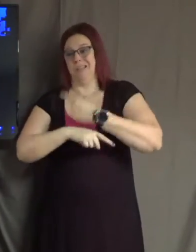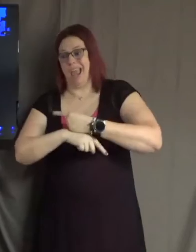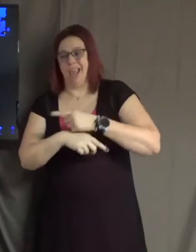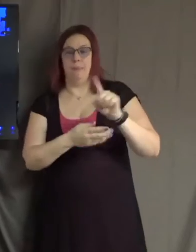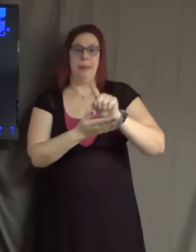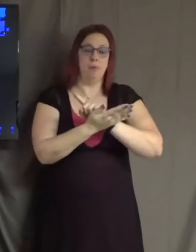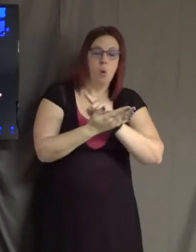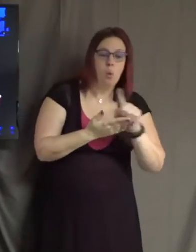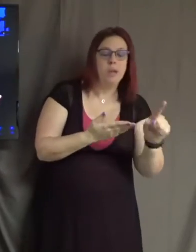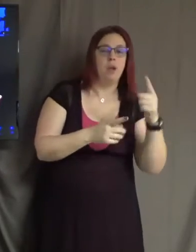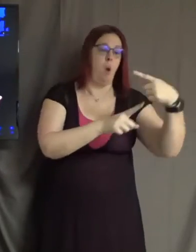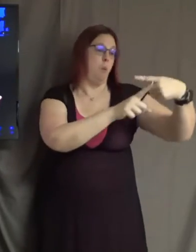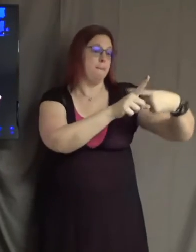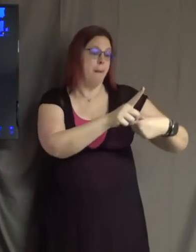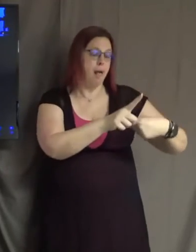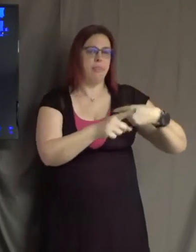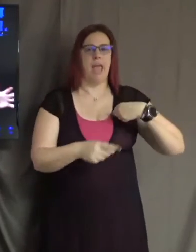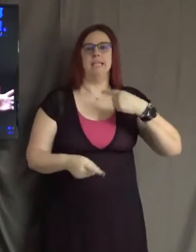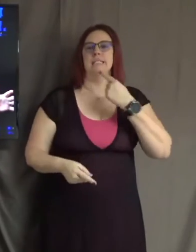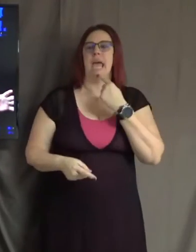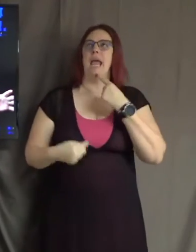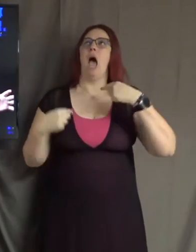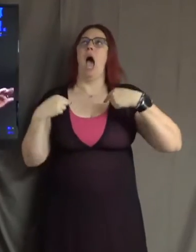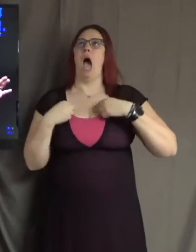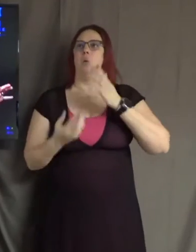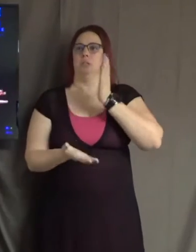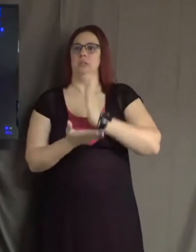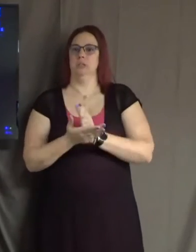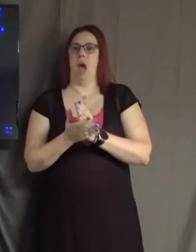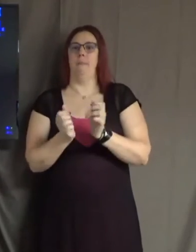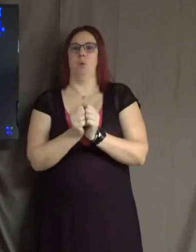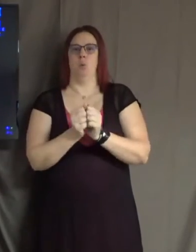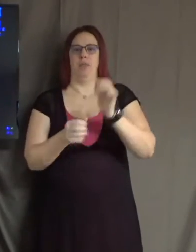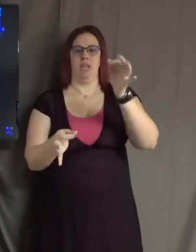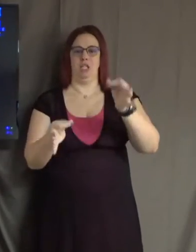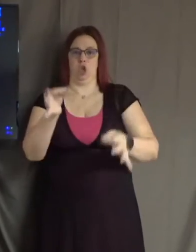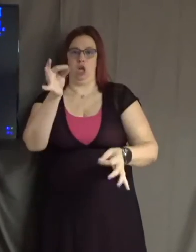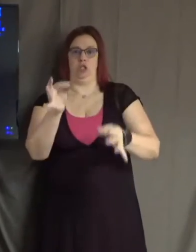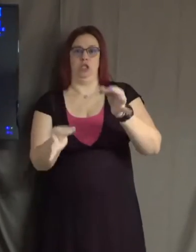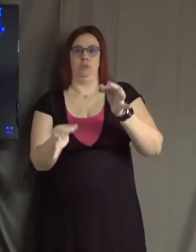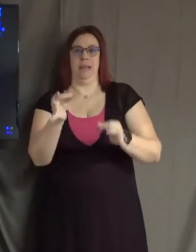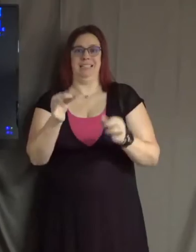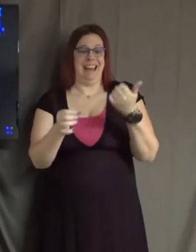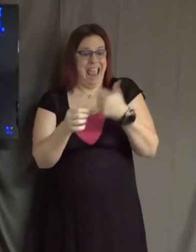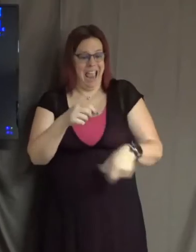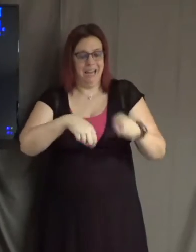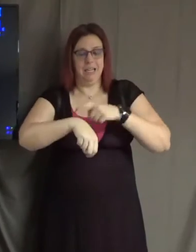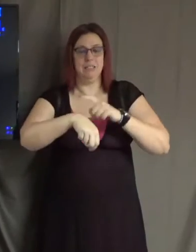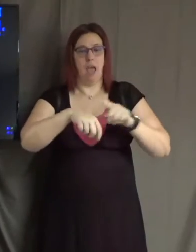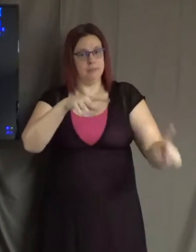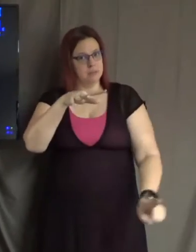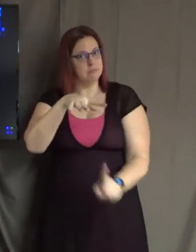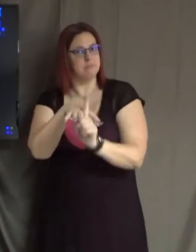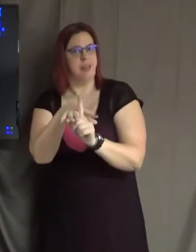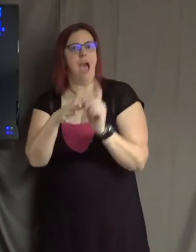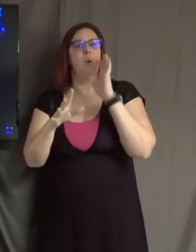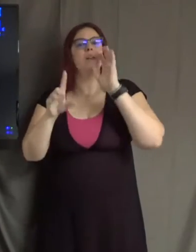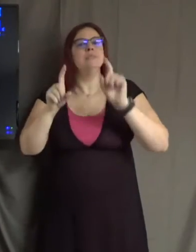I'm going to stop with any judgment and criticism. And every time it comes up, I'm going to test it and say, okay, am I just projecting onto that